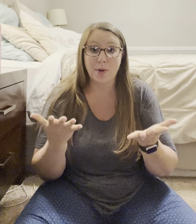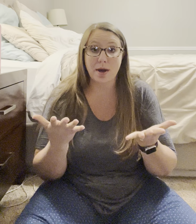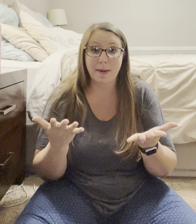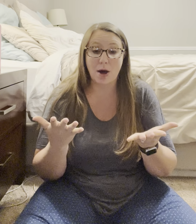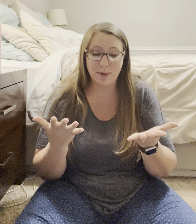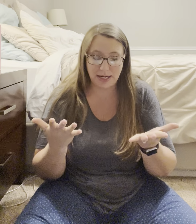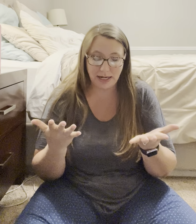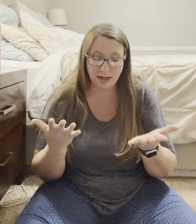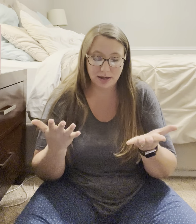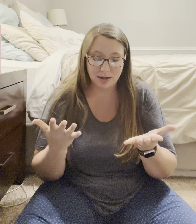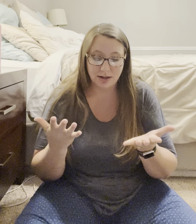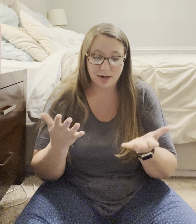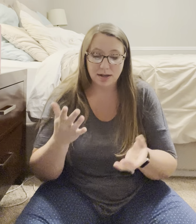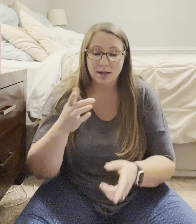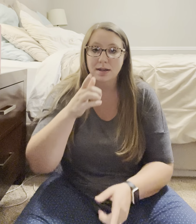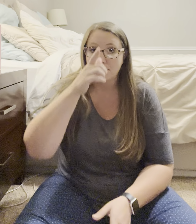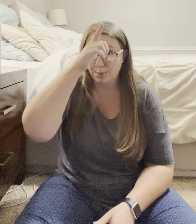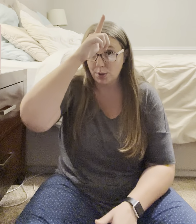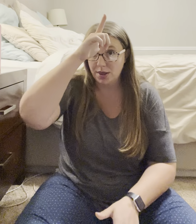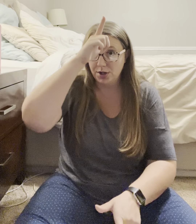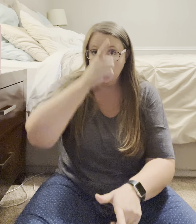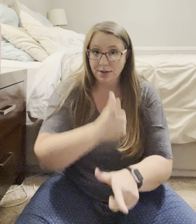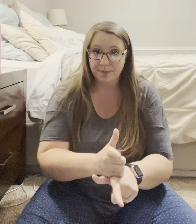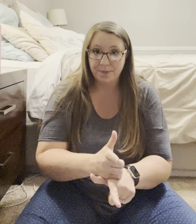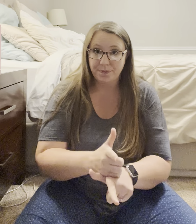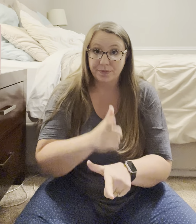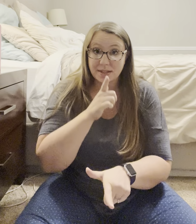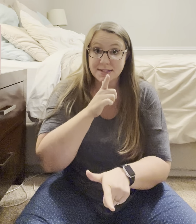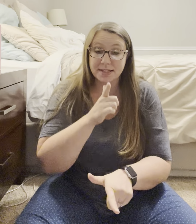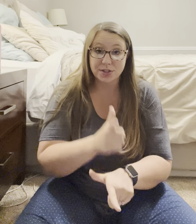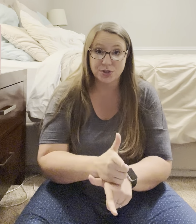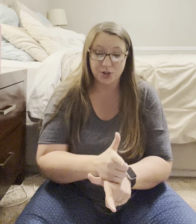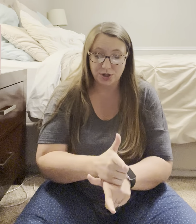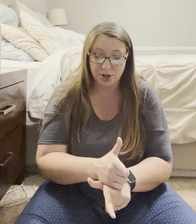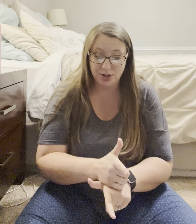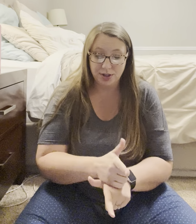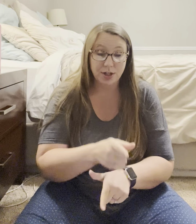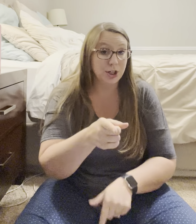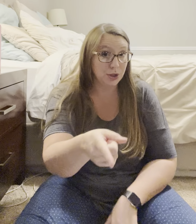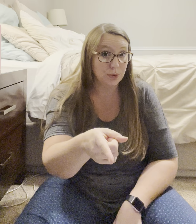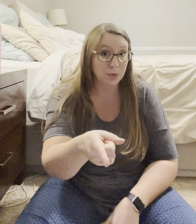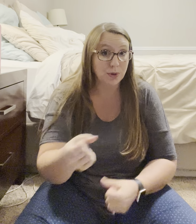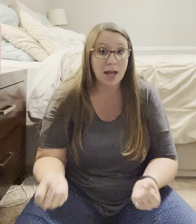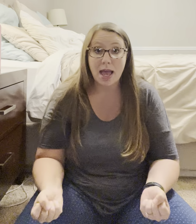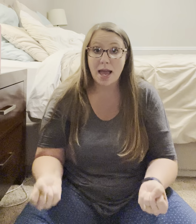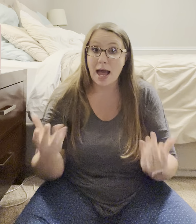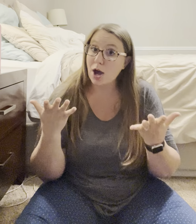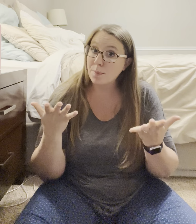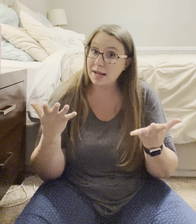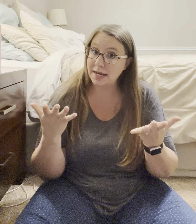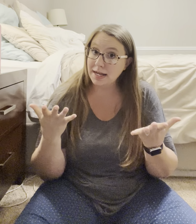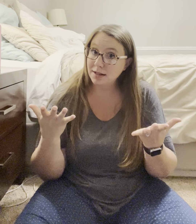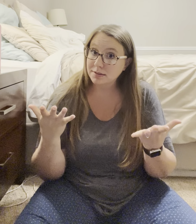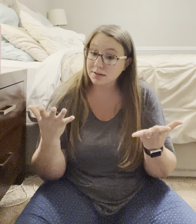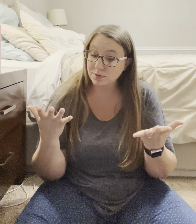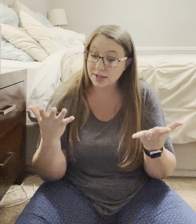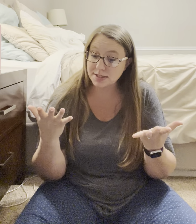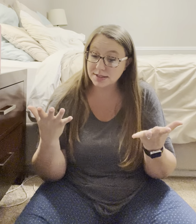throw up. How many? How sister, you, how many? Raised,